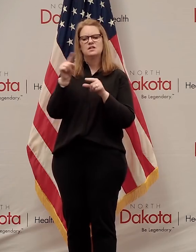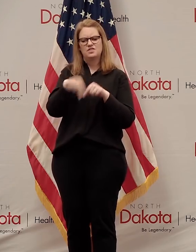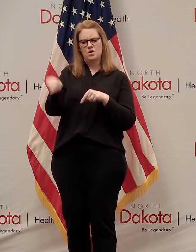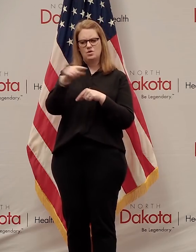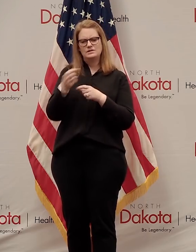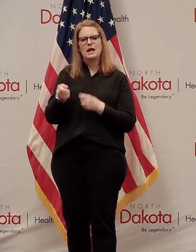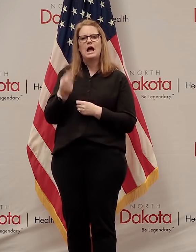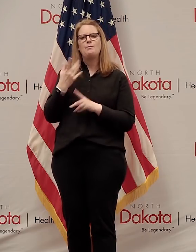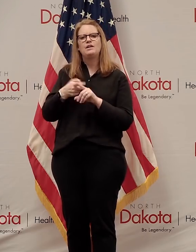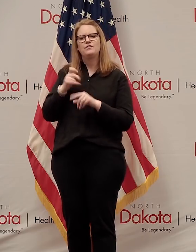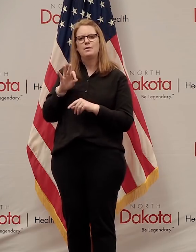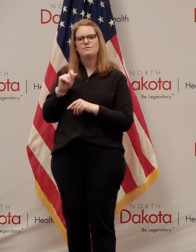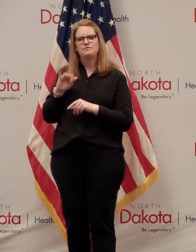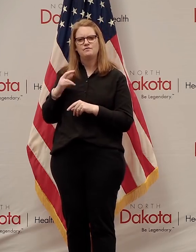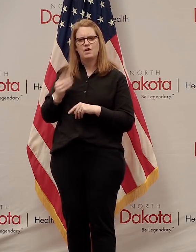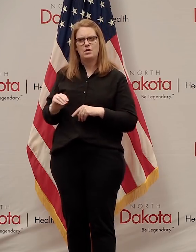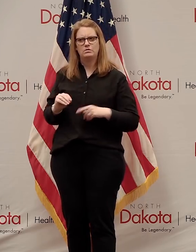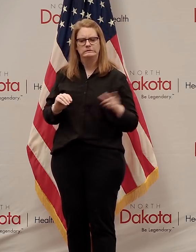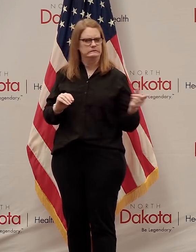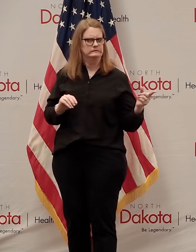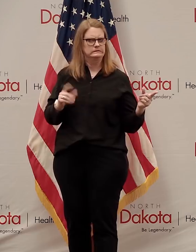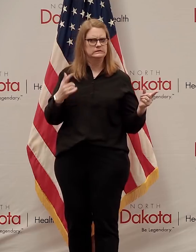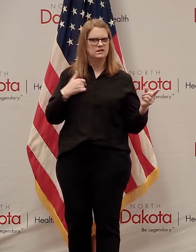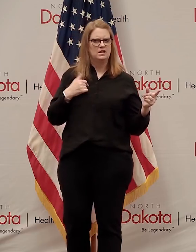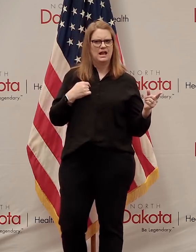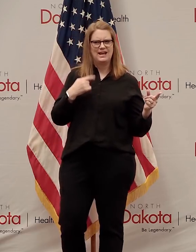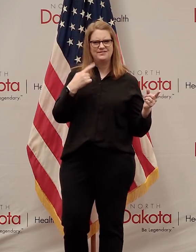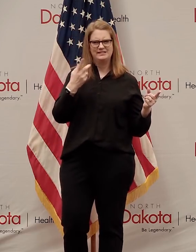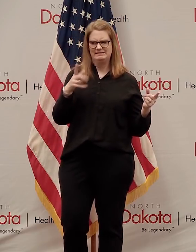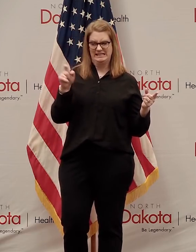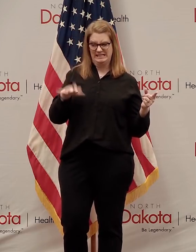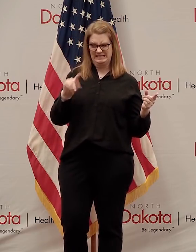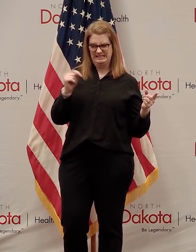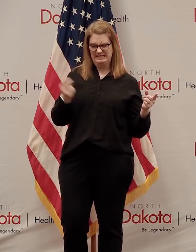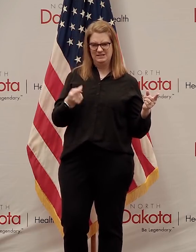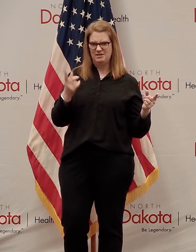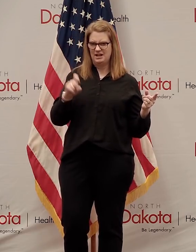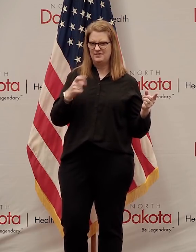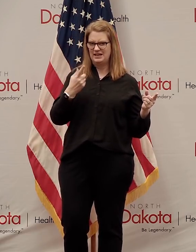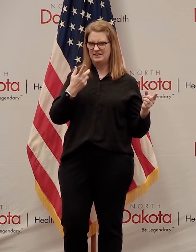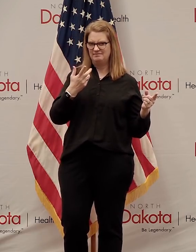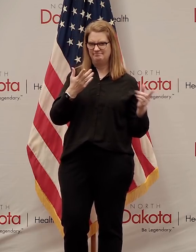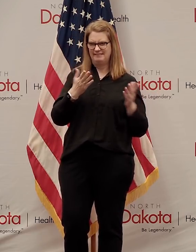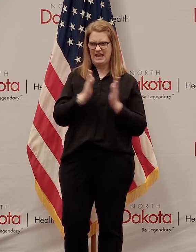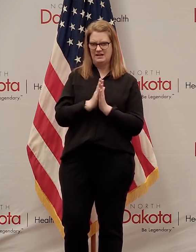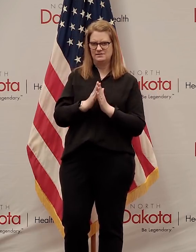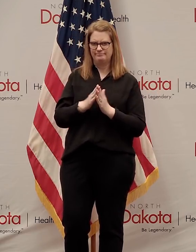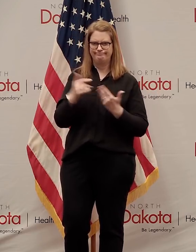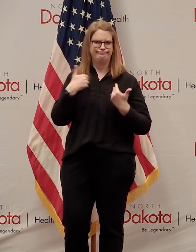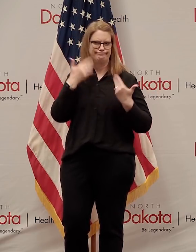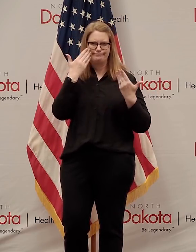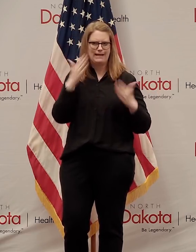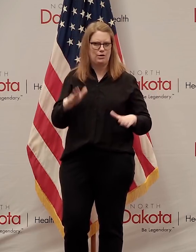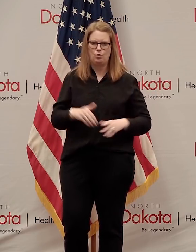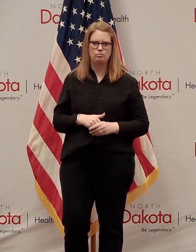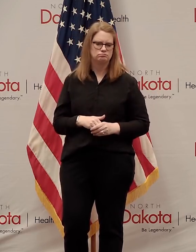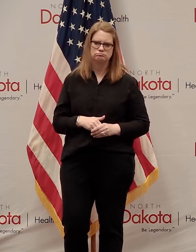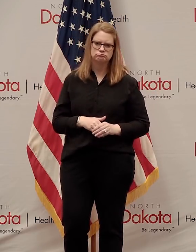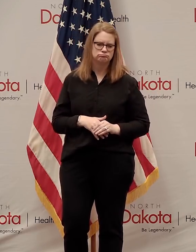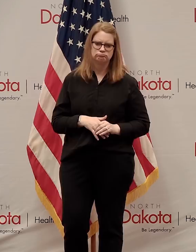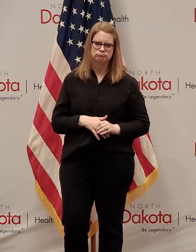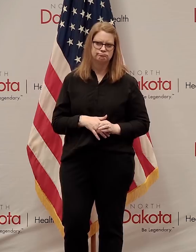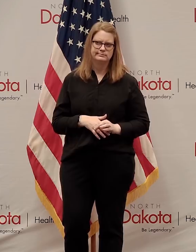I'll have to have somebody on the testing team give me the answers to how many from Fargo and if we're waiting on any, because I don't know of that. I,